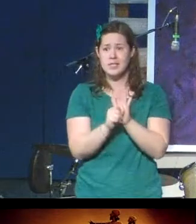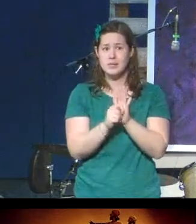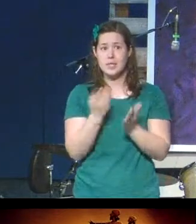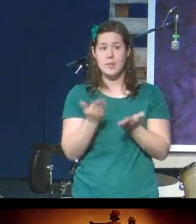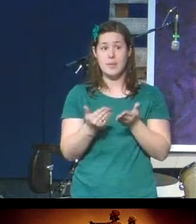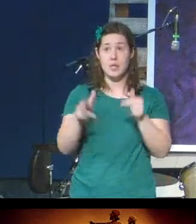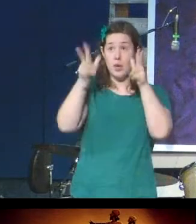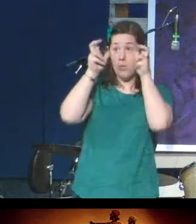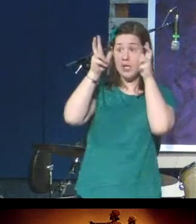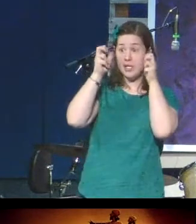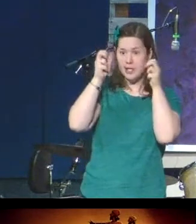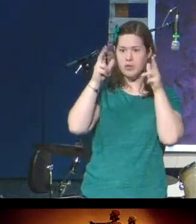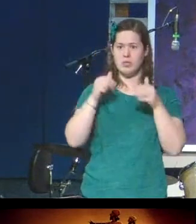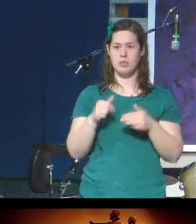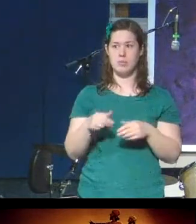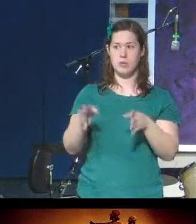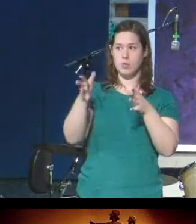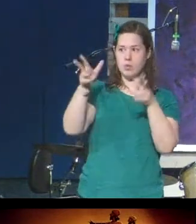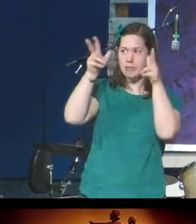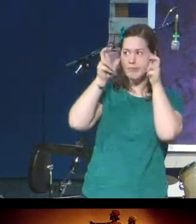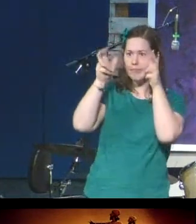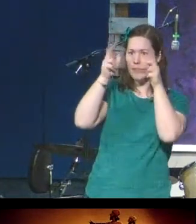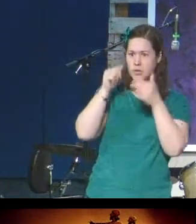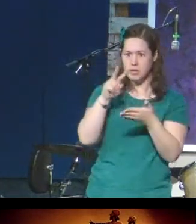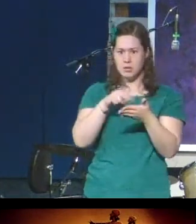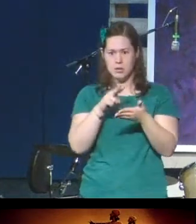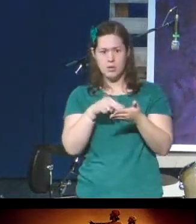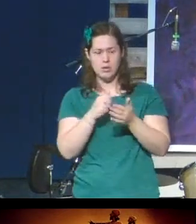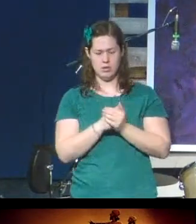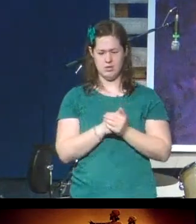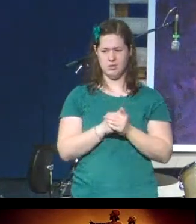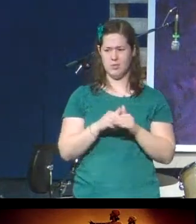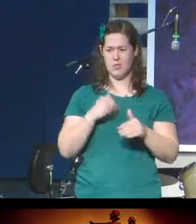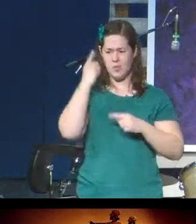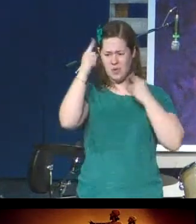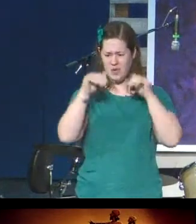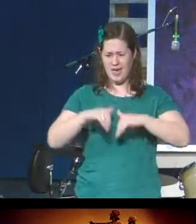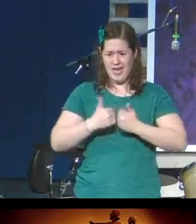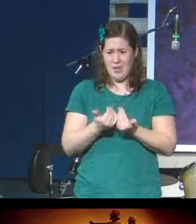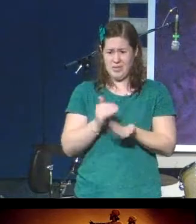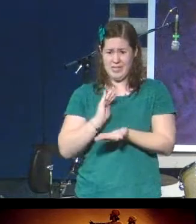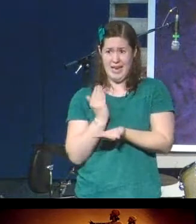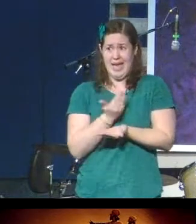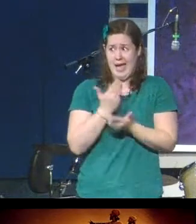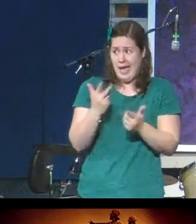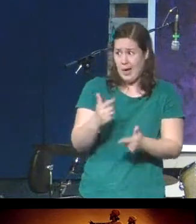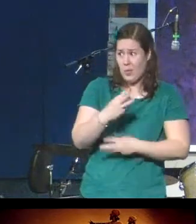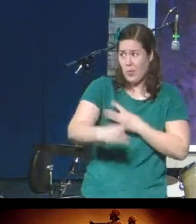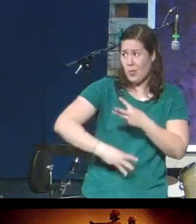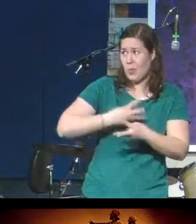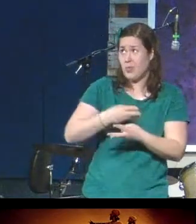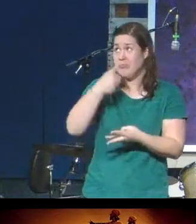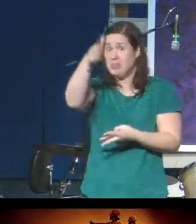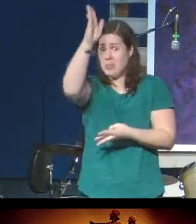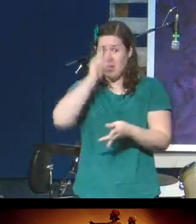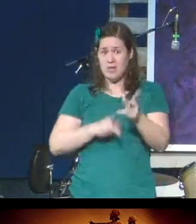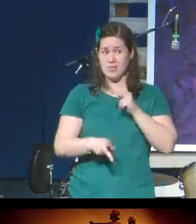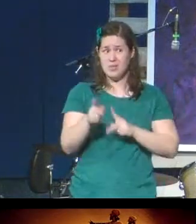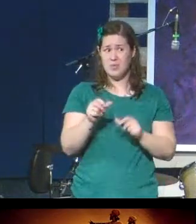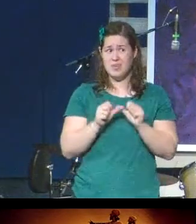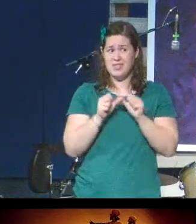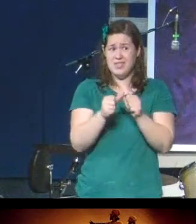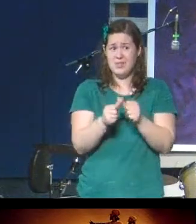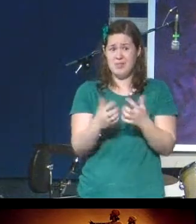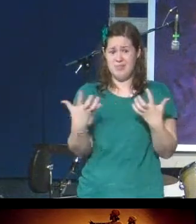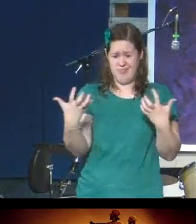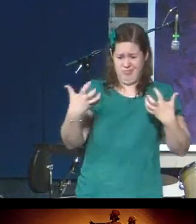read out loud, we may wonder, how is it that our world, how is it that we, God's people, continue to fit within these texts, but